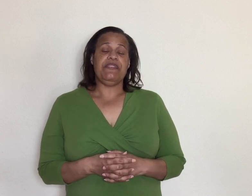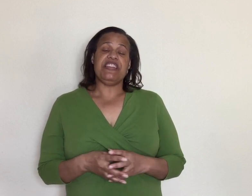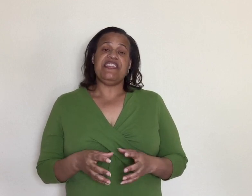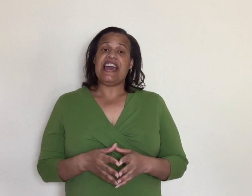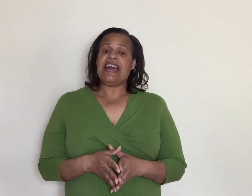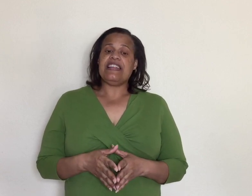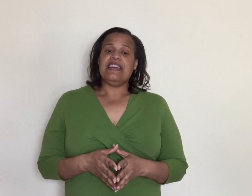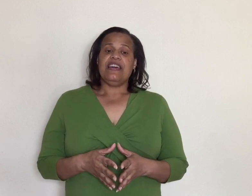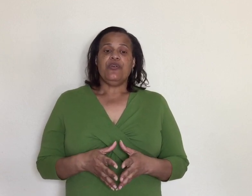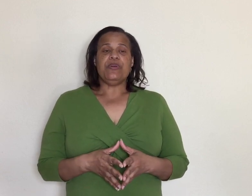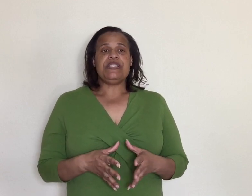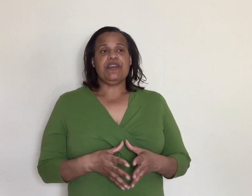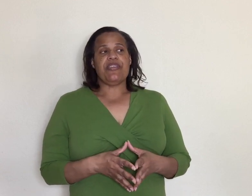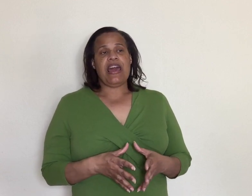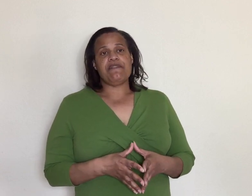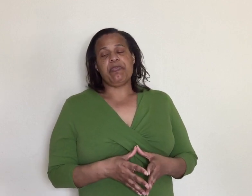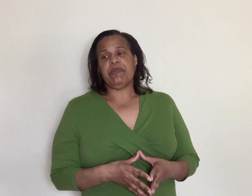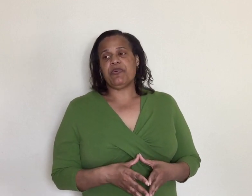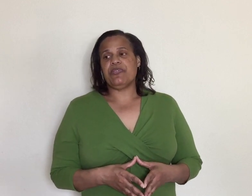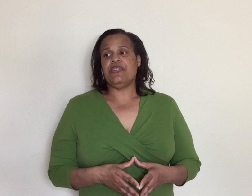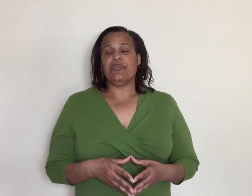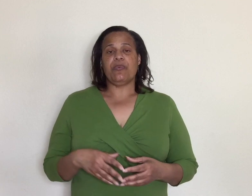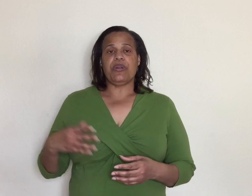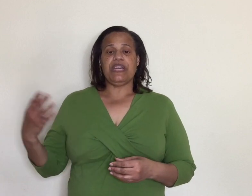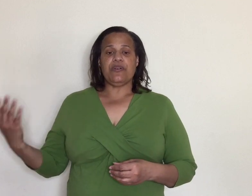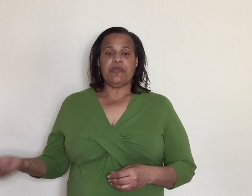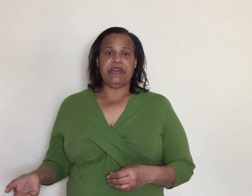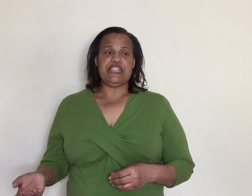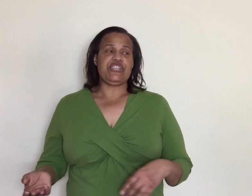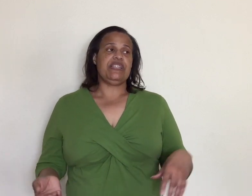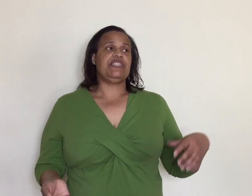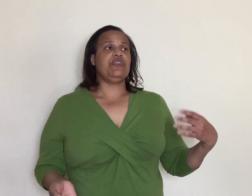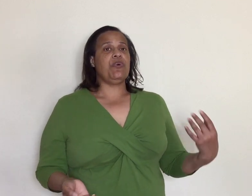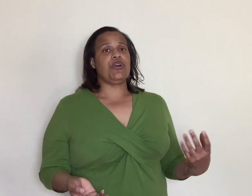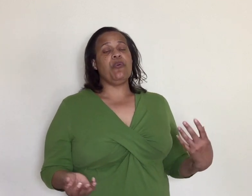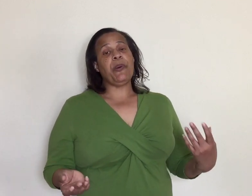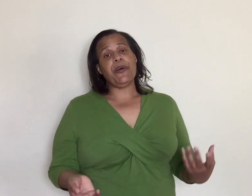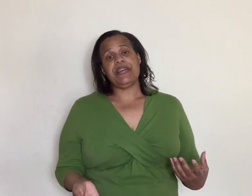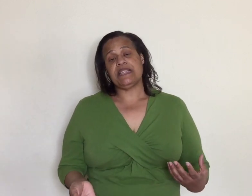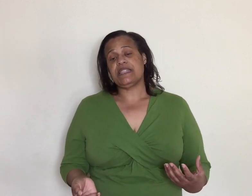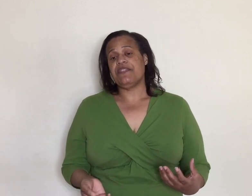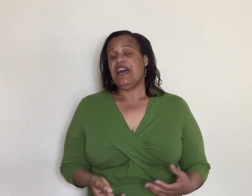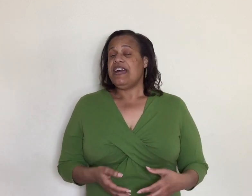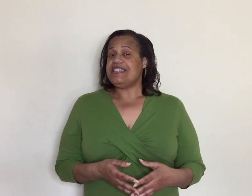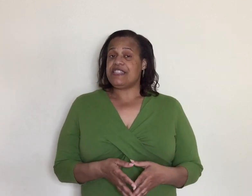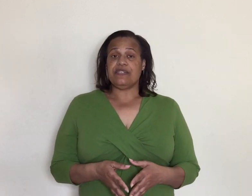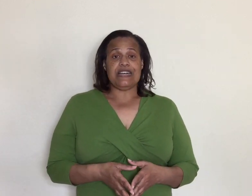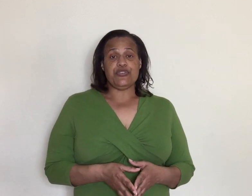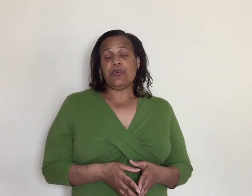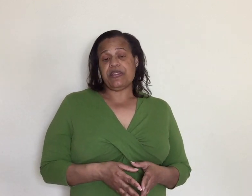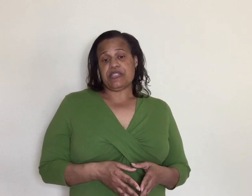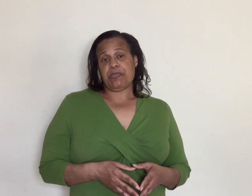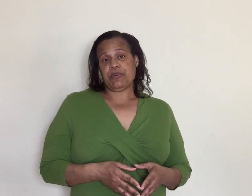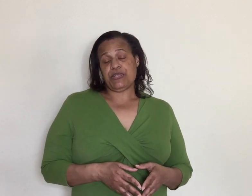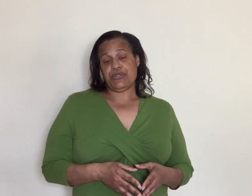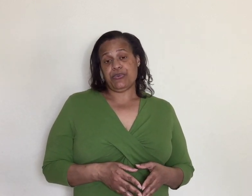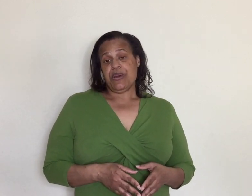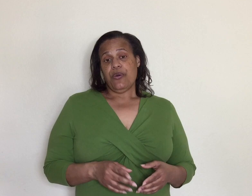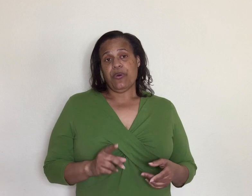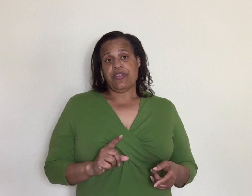even in that we still have to have the people you know they want to get on the beach and still want to go party and stuff and still not doing what they're supposed to do whether